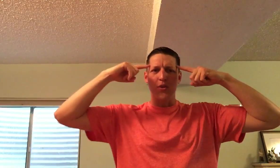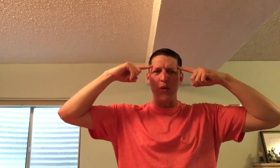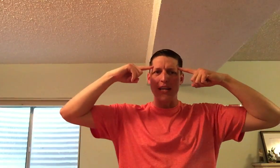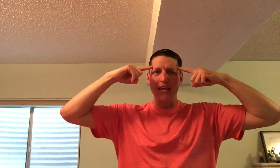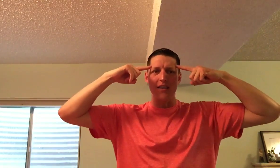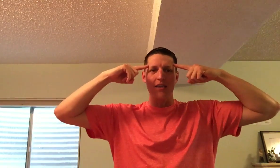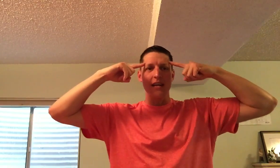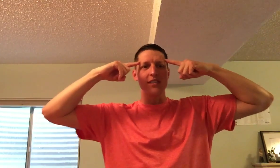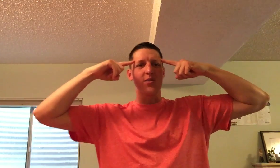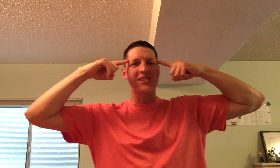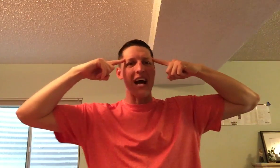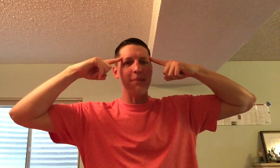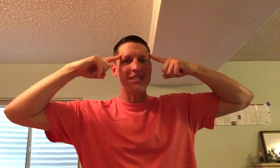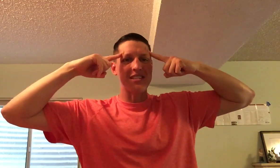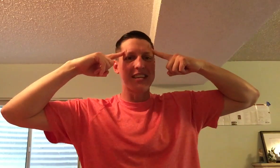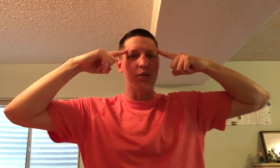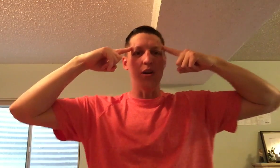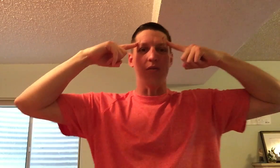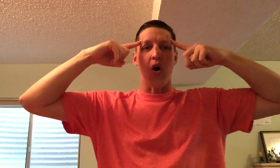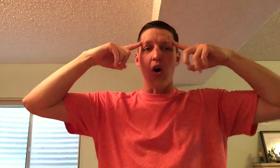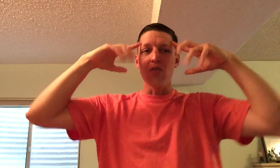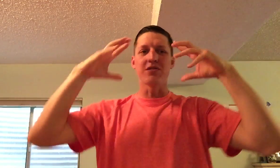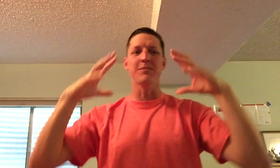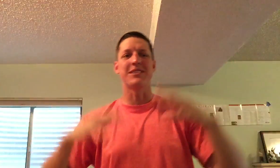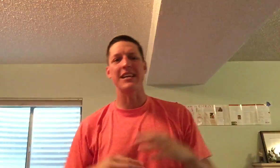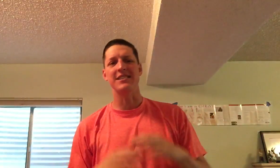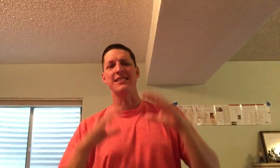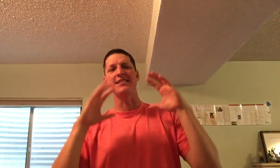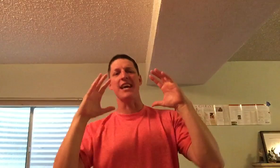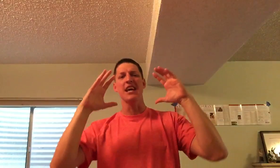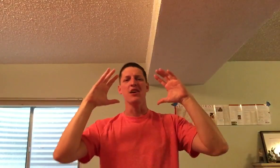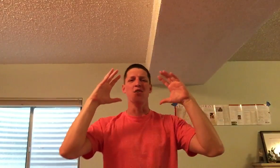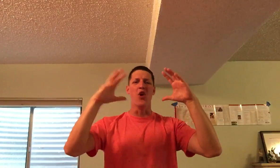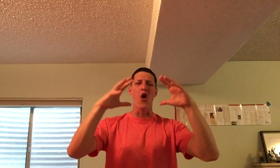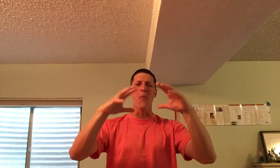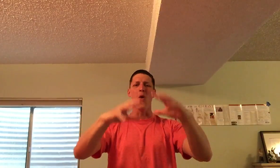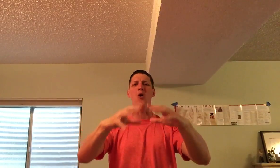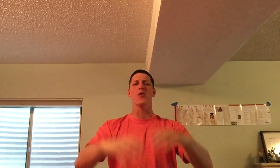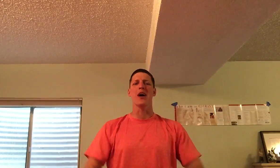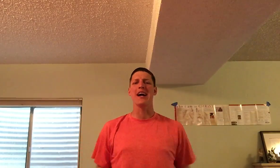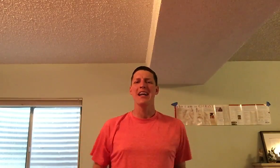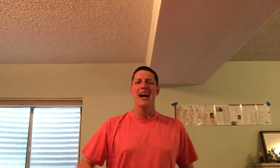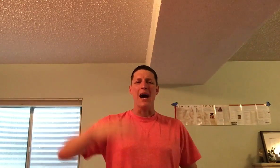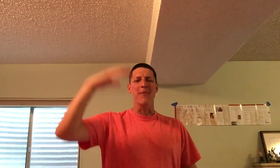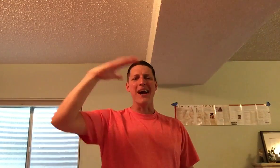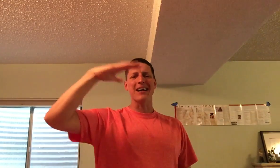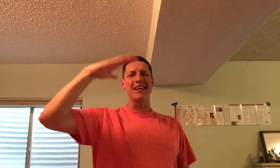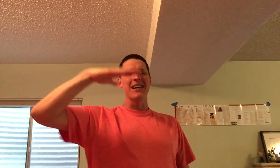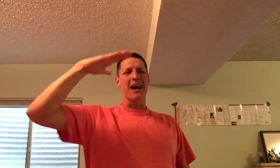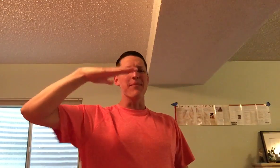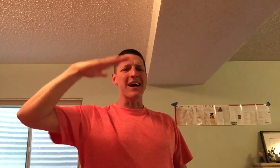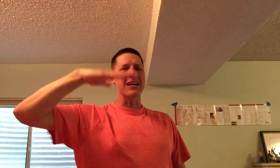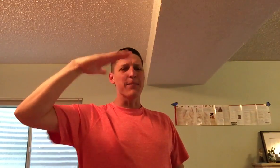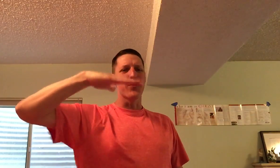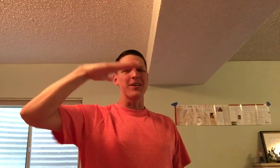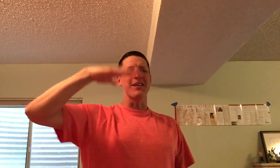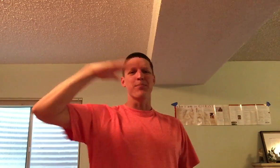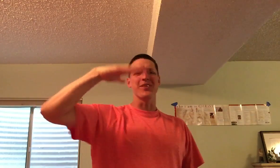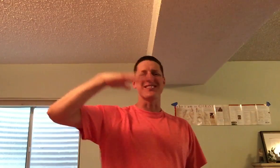between here. And so it's time to just get rid of all those limitations and say, no more, right? I'm not going to put a